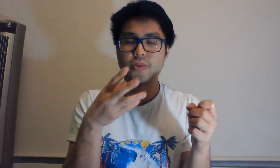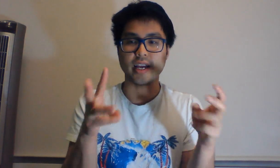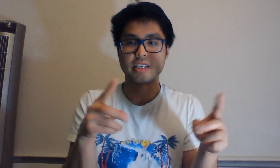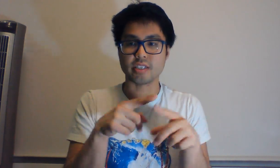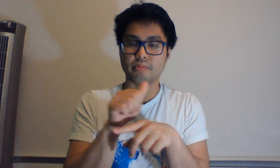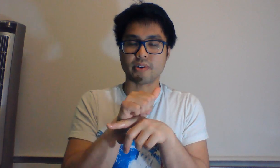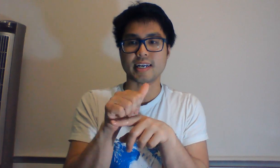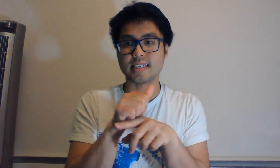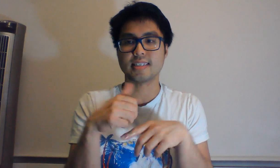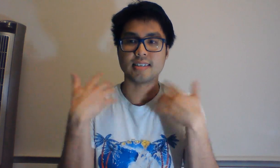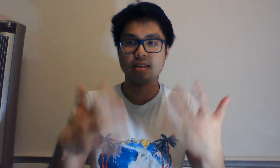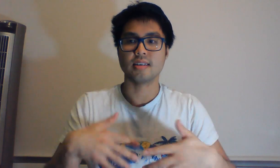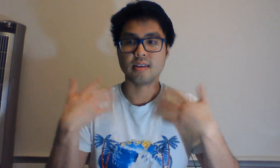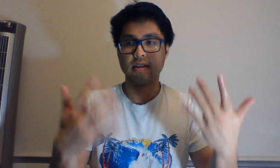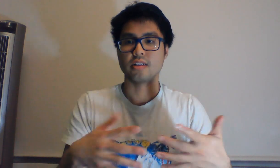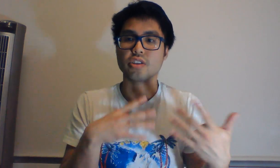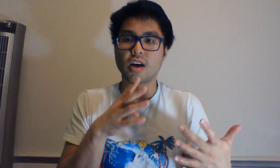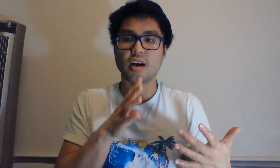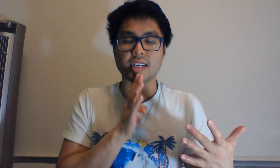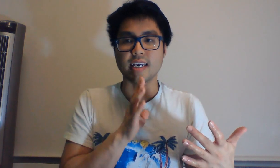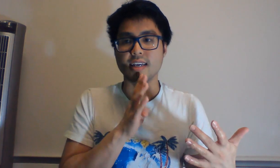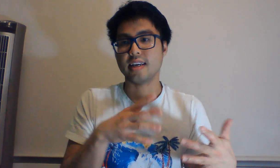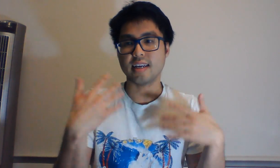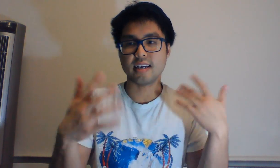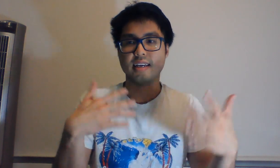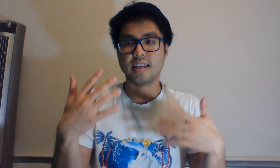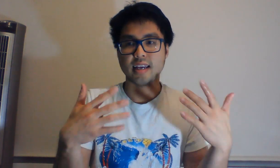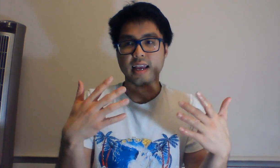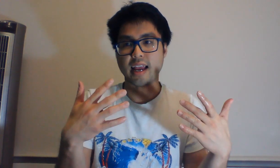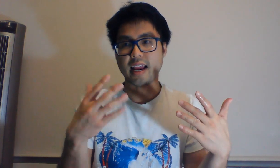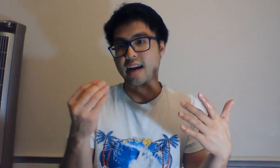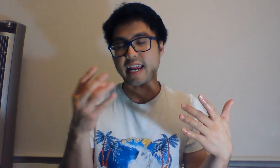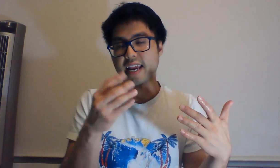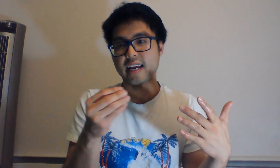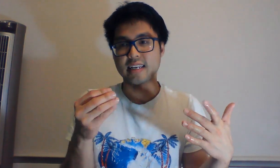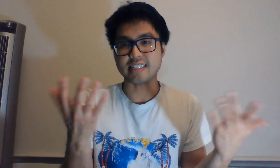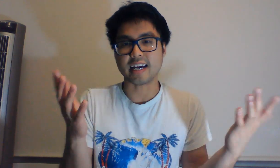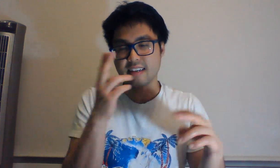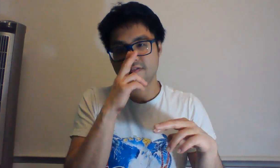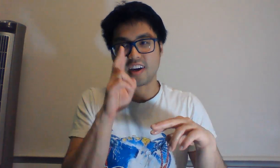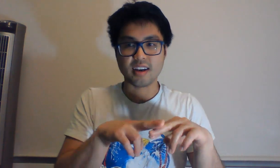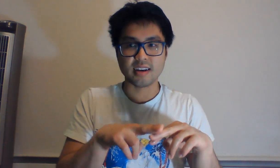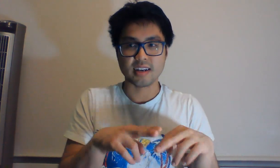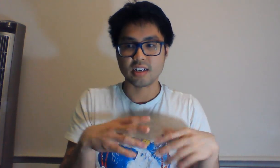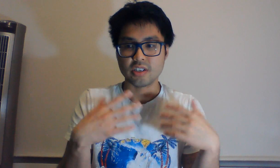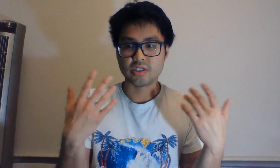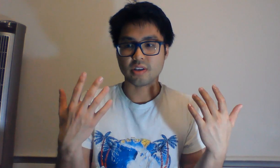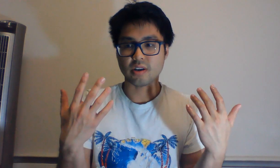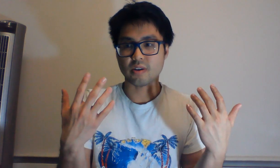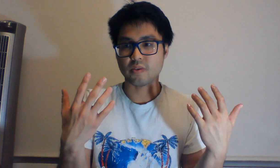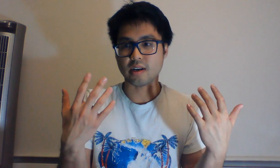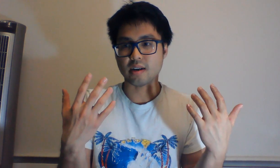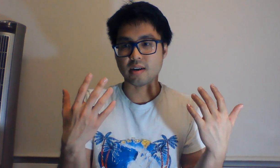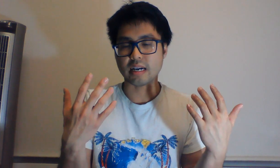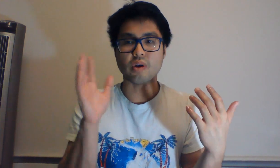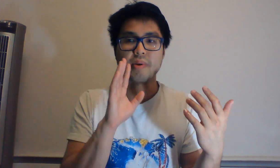make this process talking. And it's kind of fun, so I will be